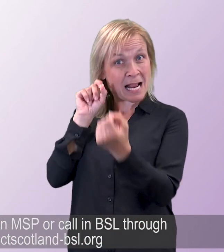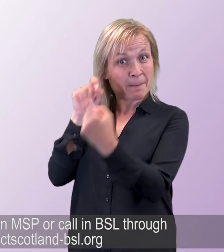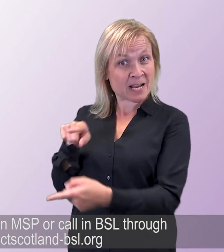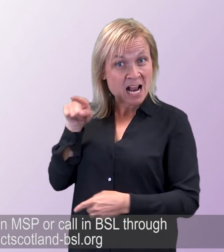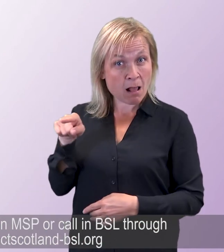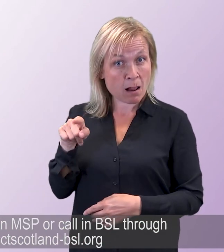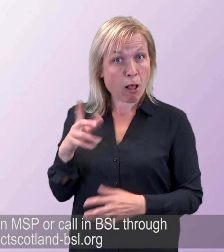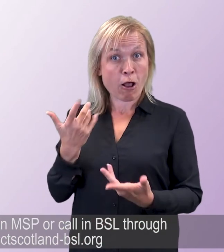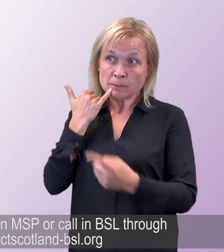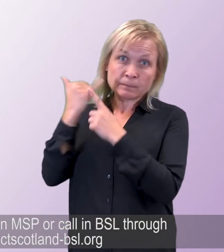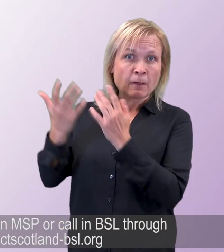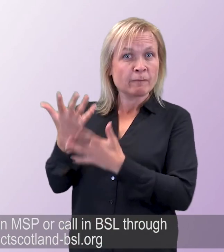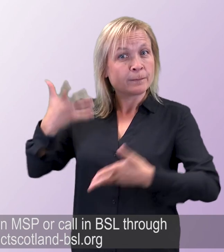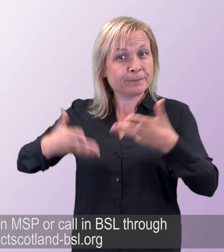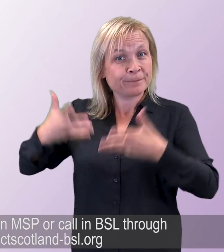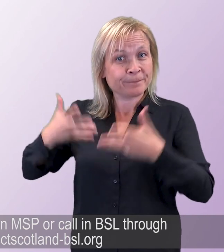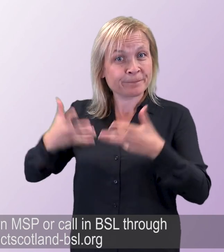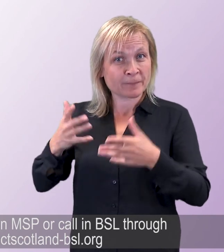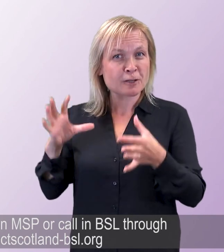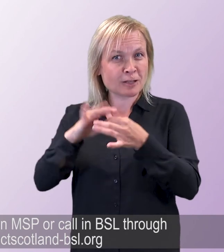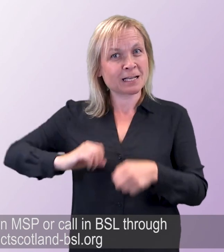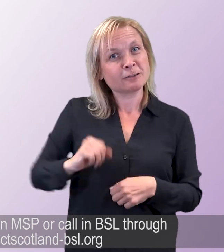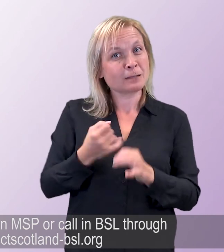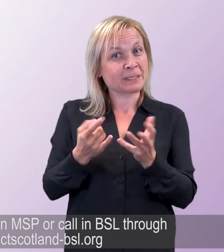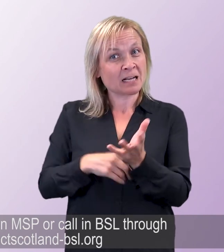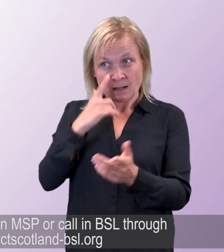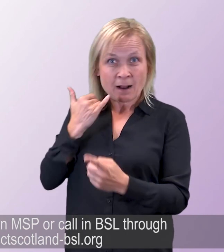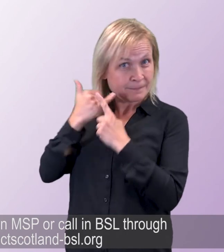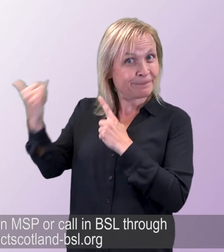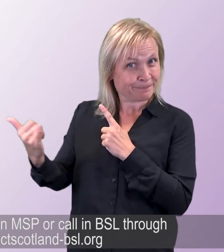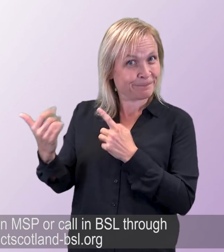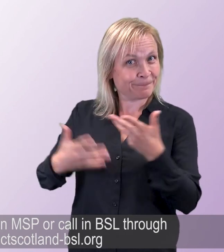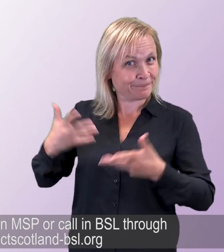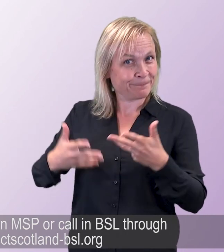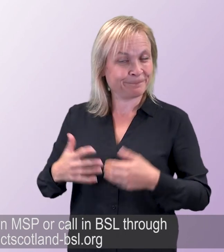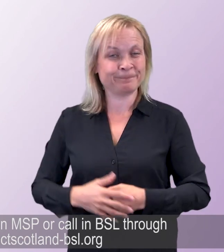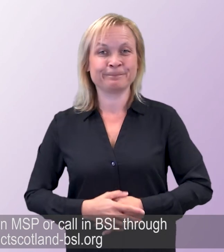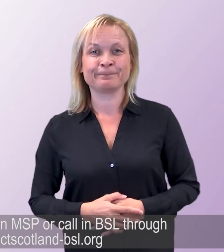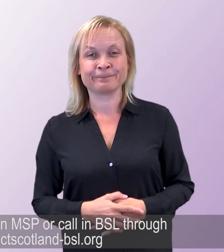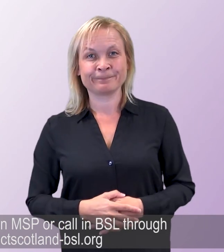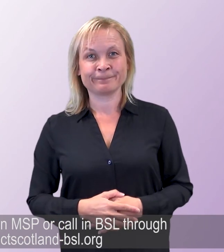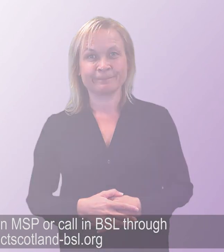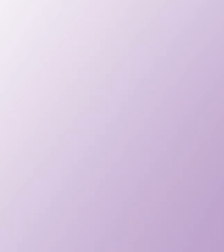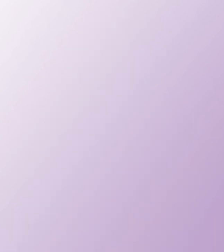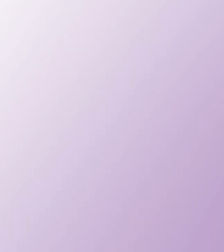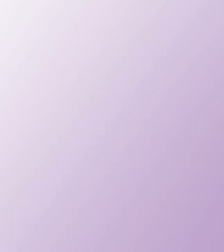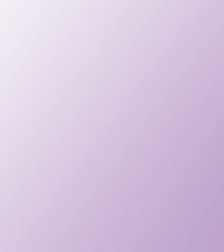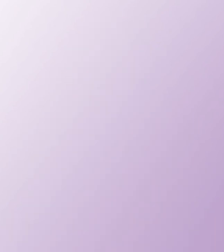contactscotland-bsl.org..parliament.scotland